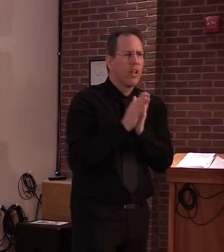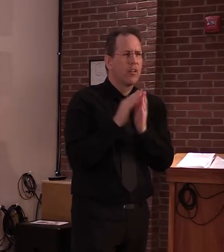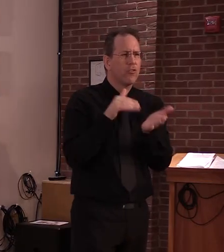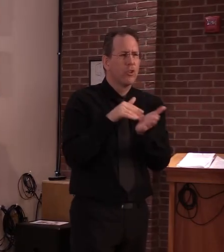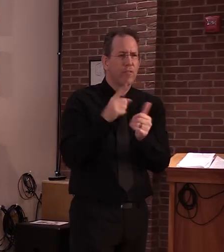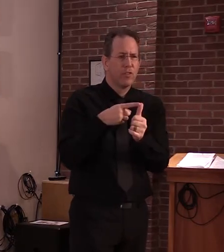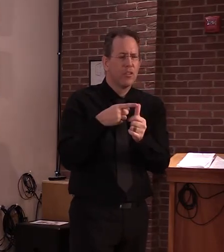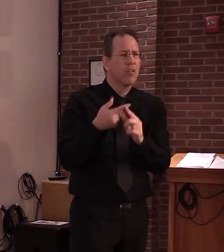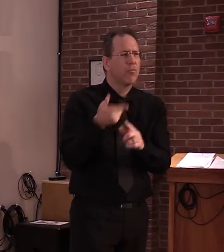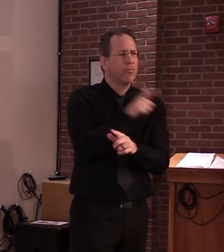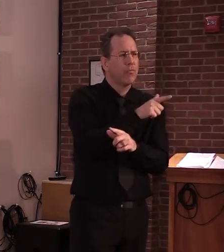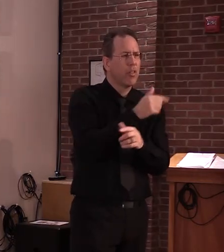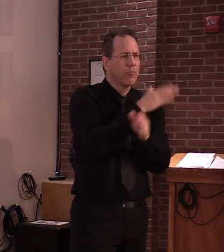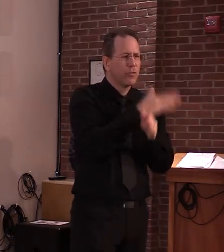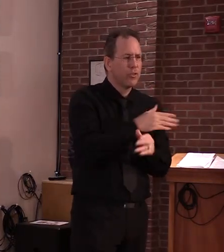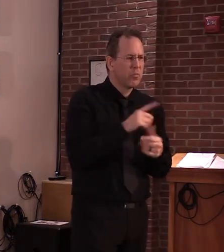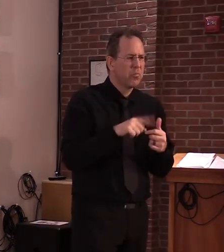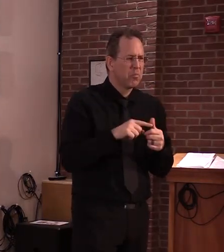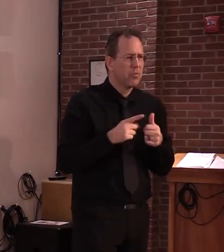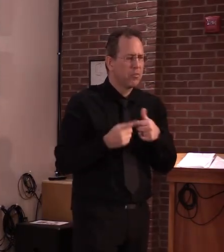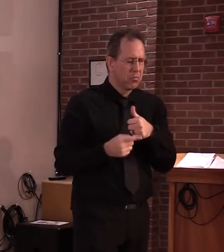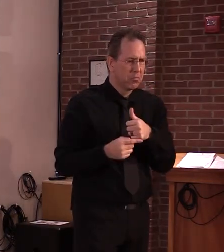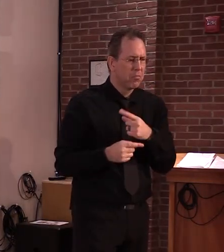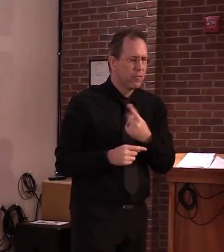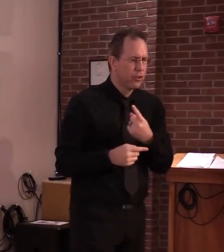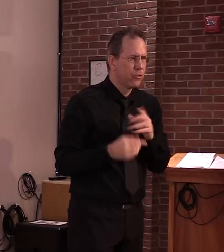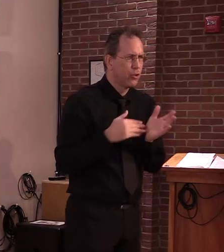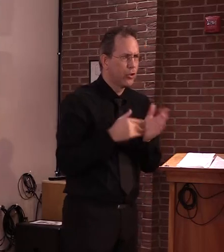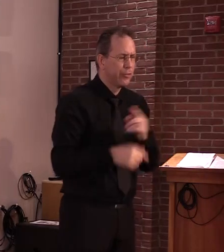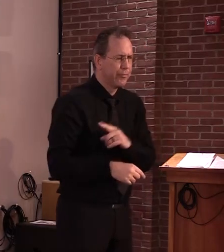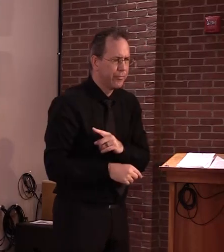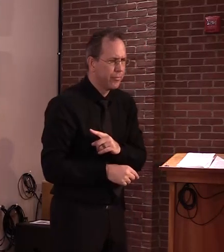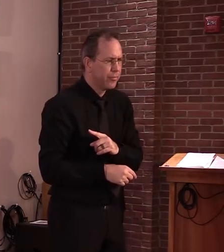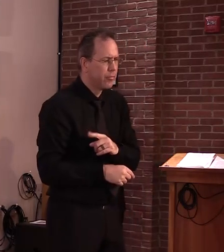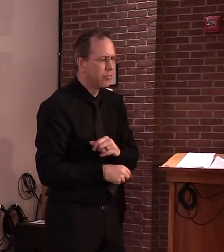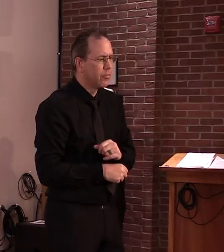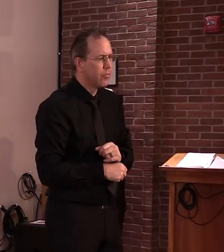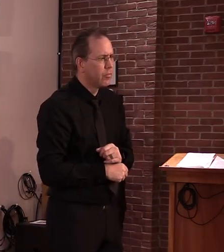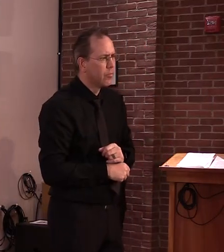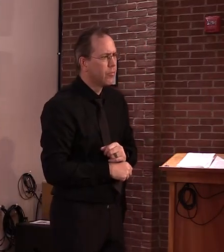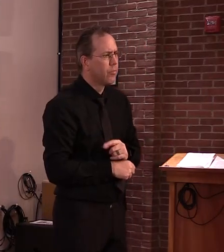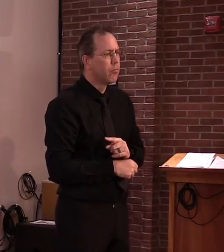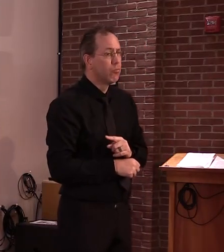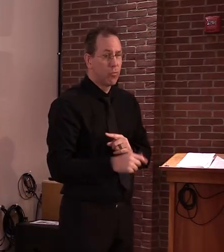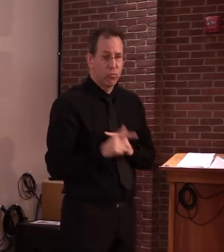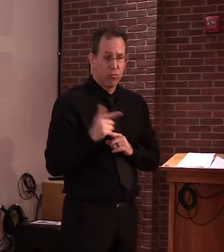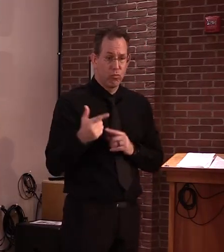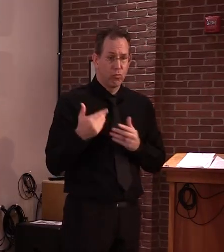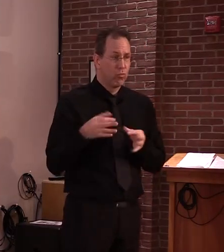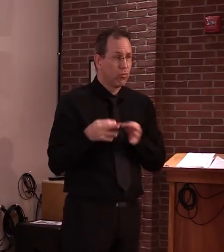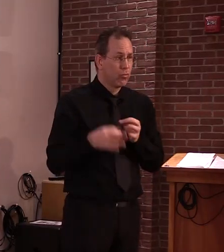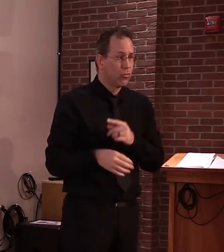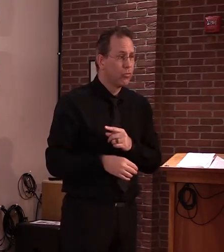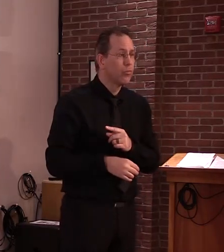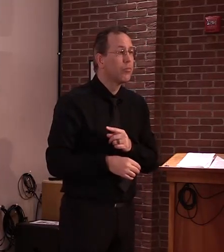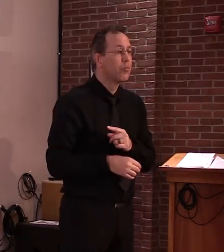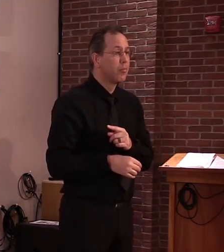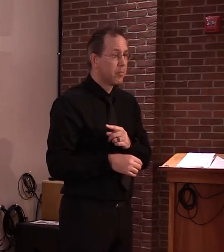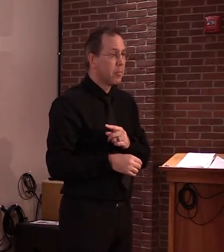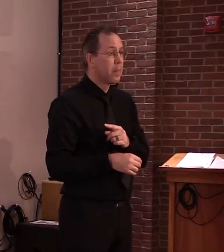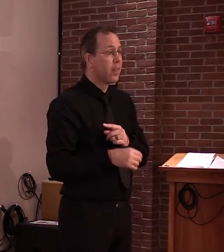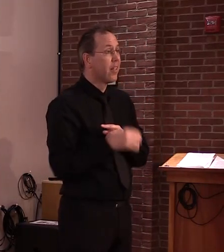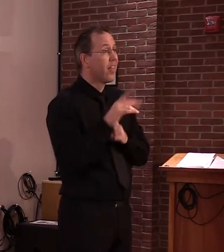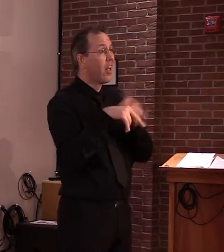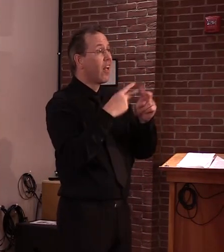Yeah, hi. Um, so as you appropriately, uh, apprised the situation, it is a close contact